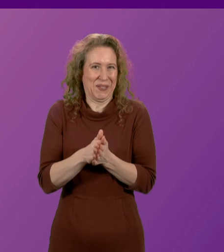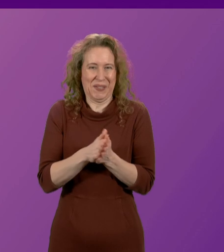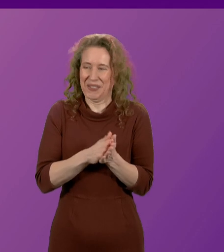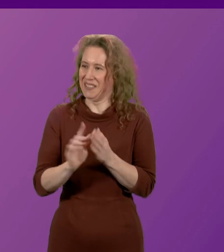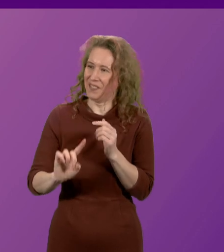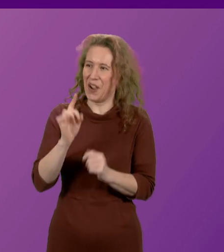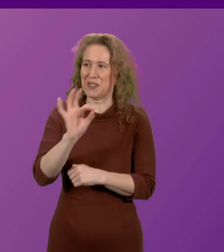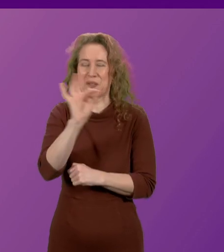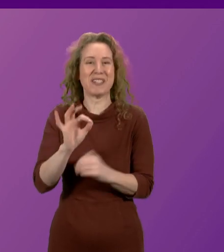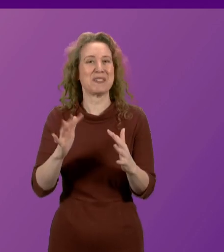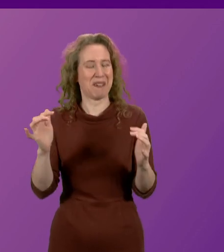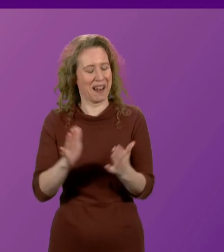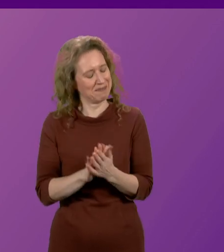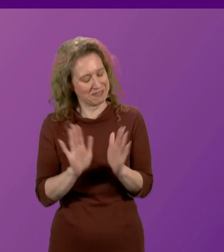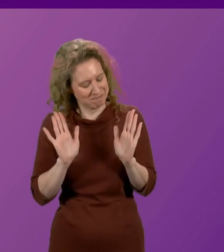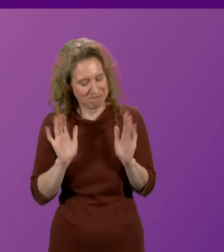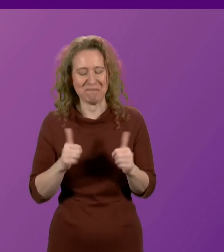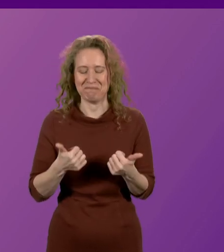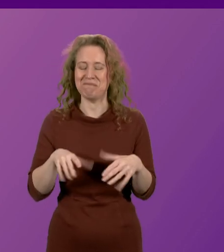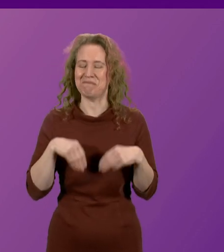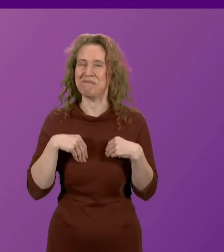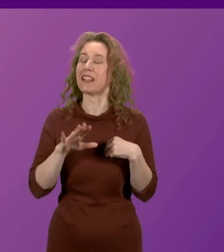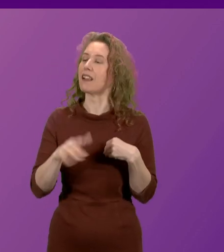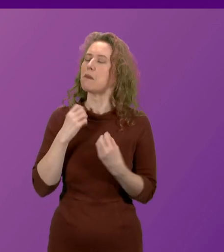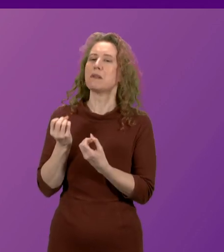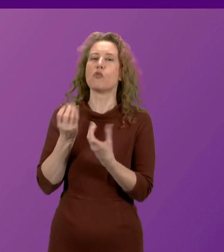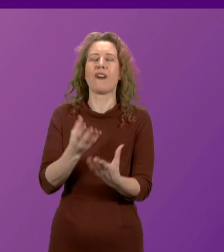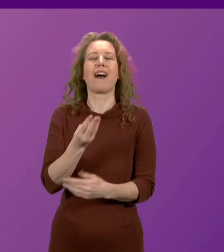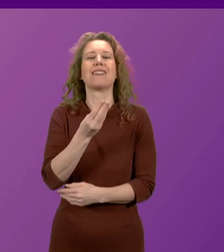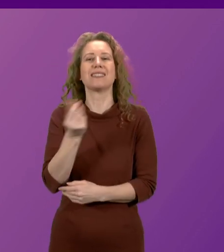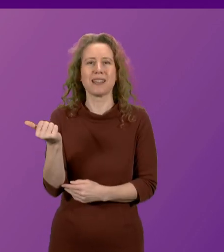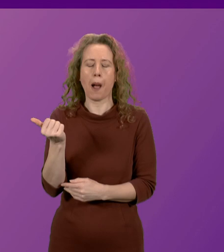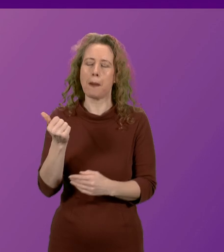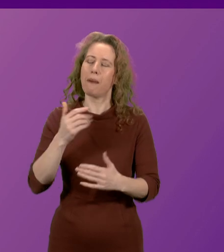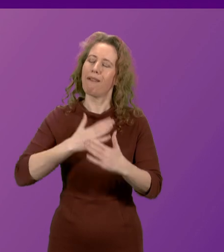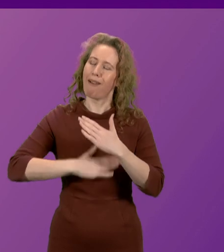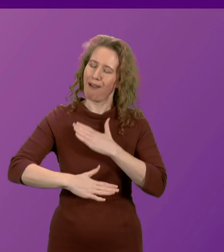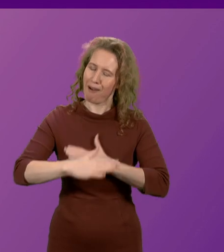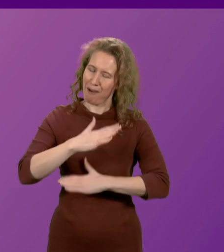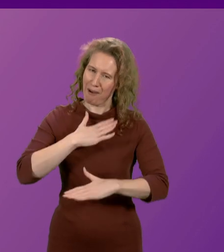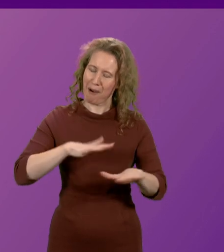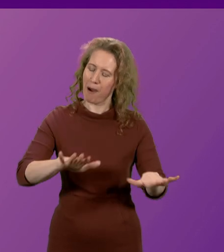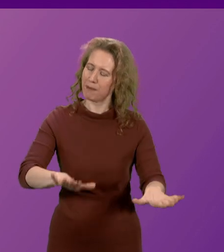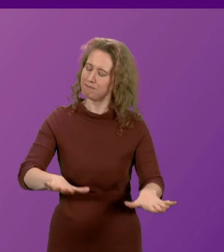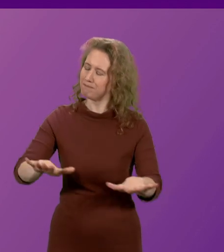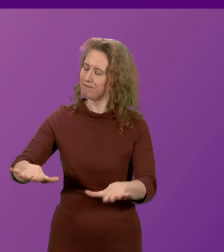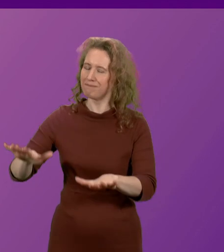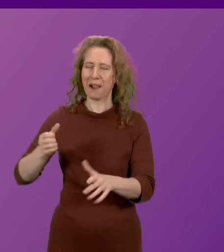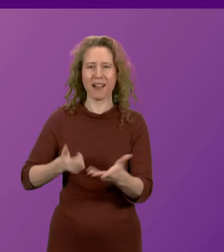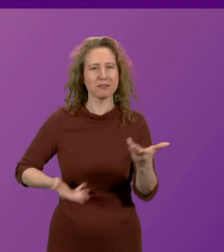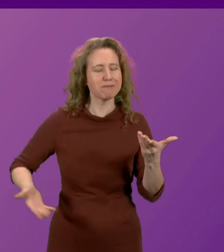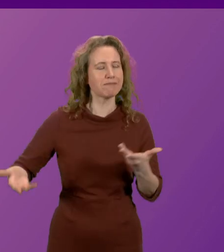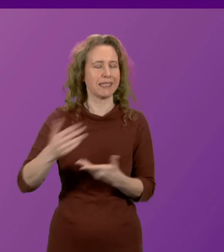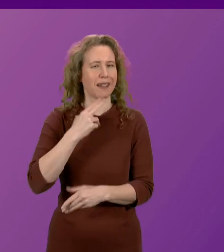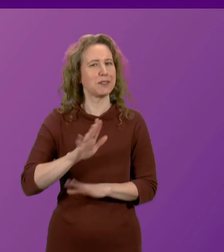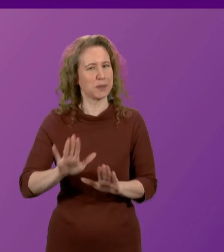to Parliament. Let me provide some calming influence in the parliamentary discourse this